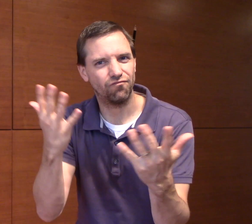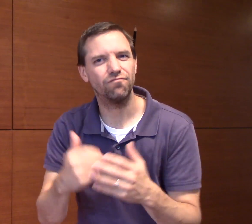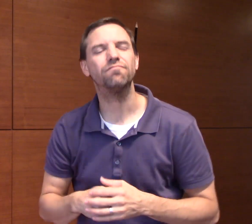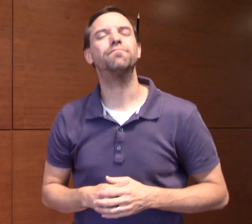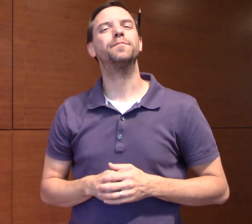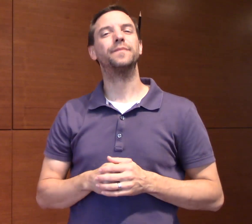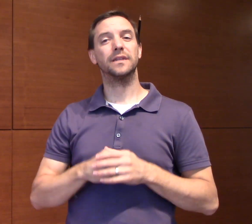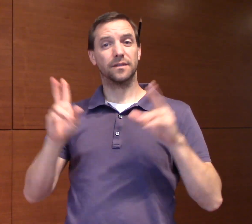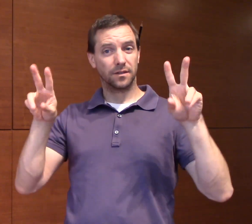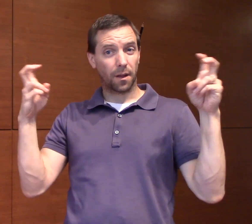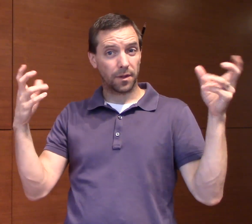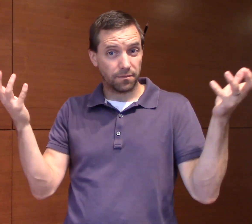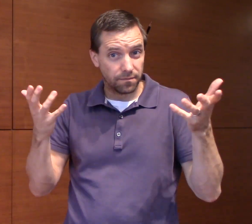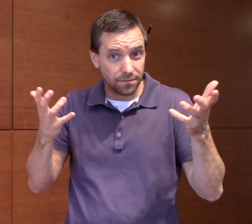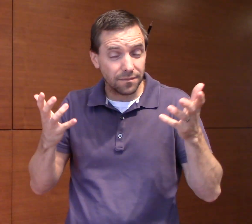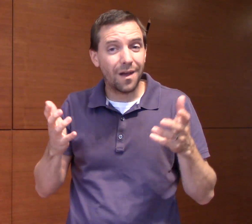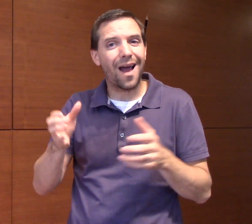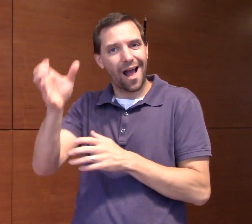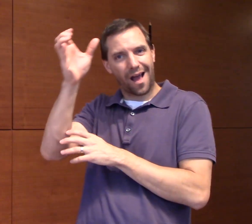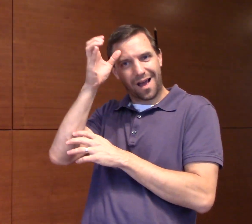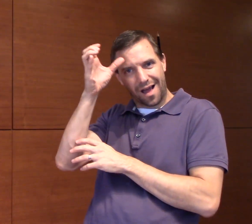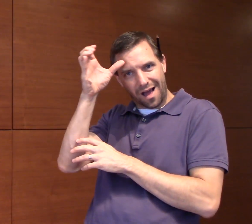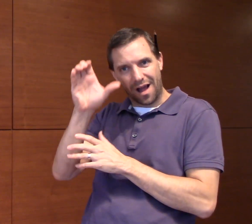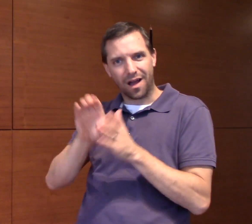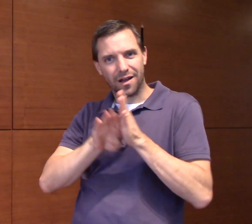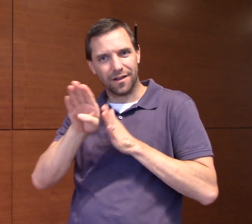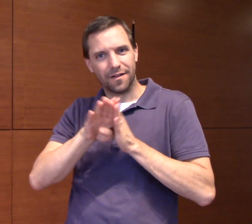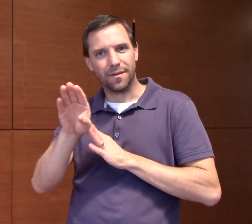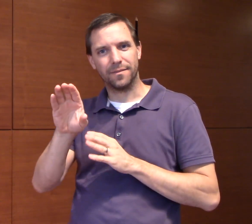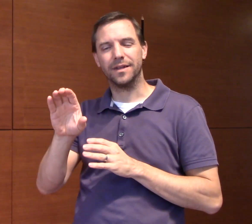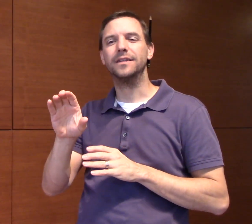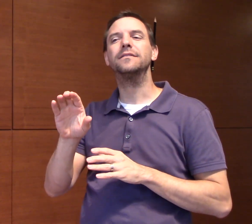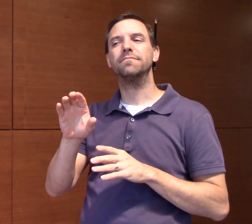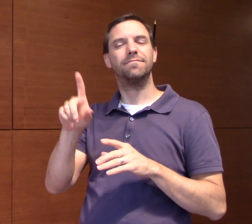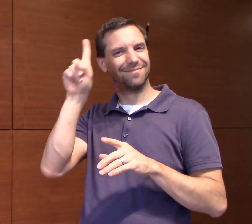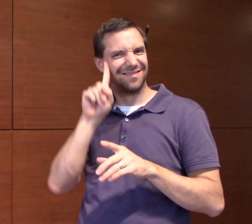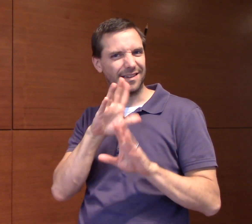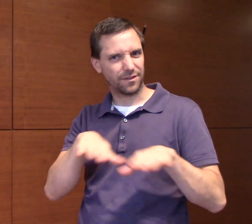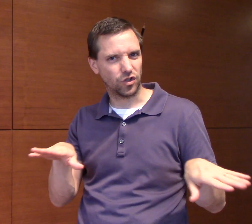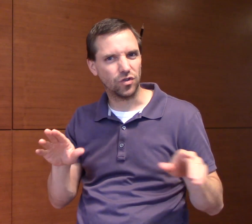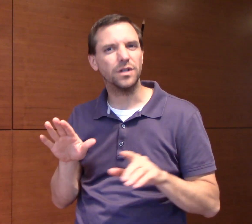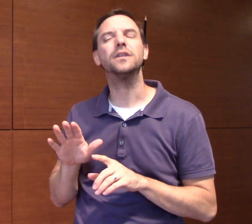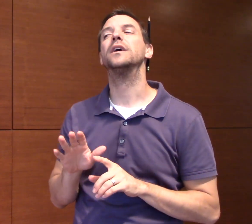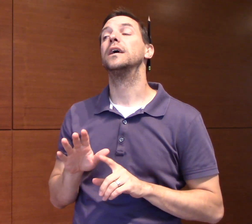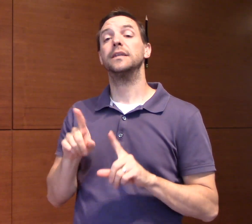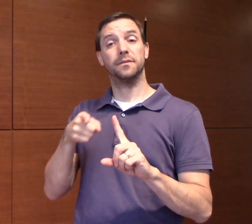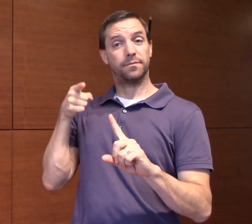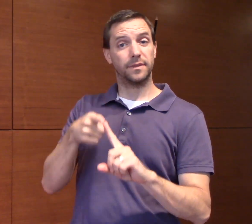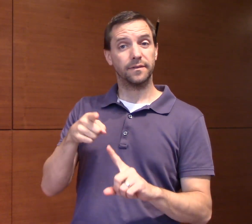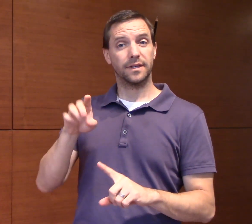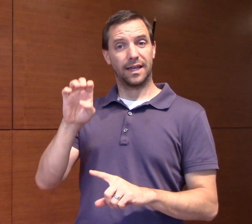just been published that I'd like to let you know about. The topic is on the cognitive development of deaf children,